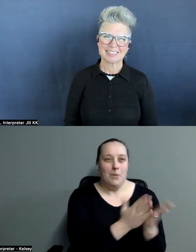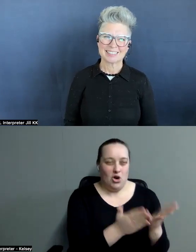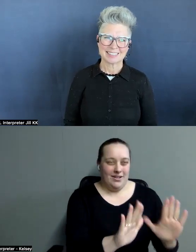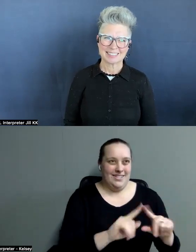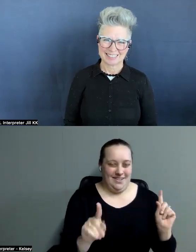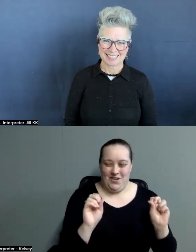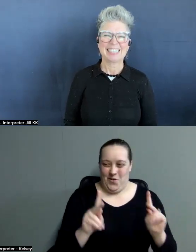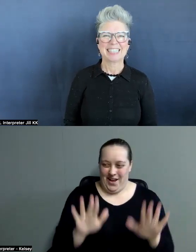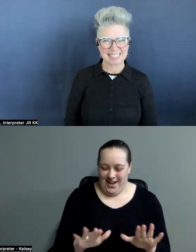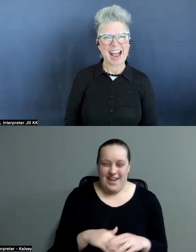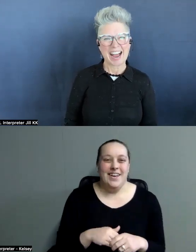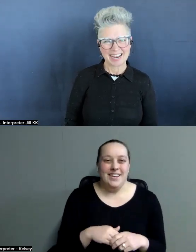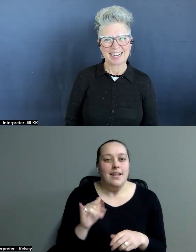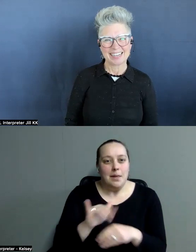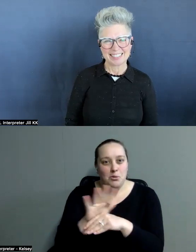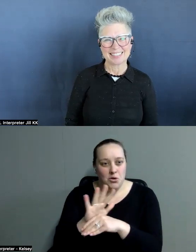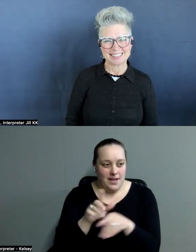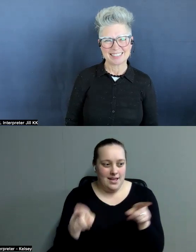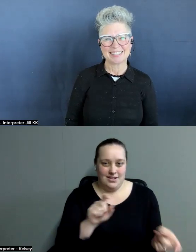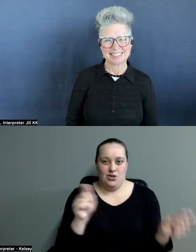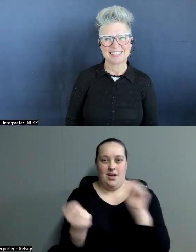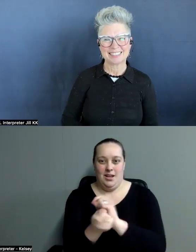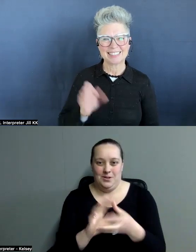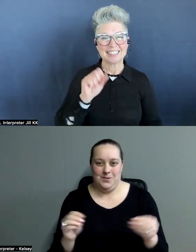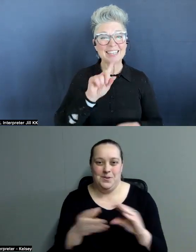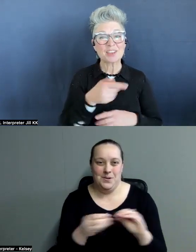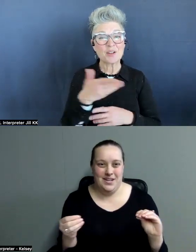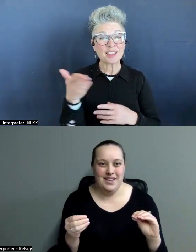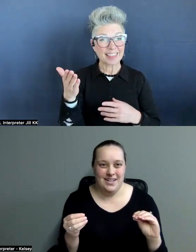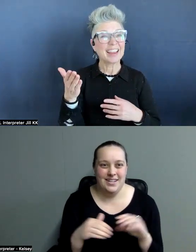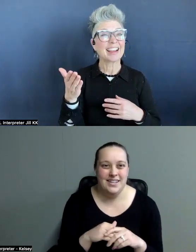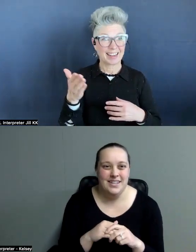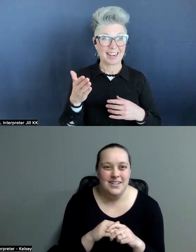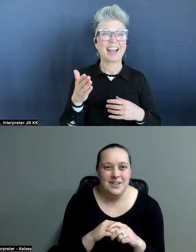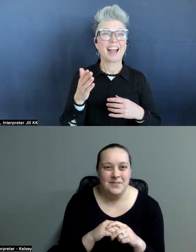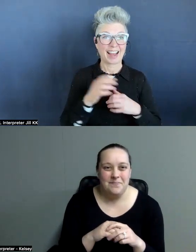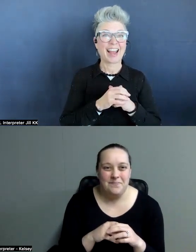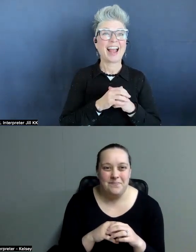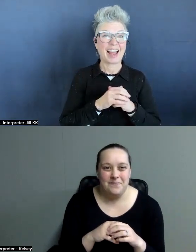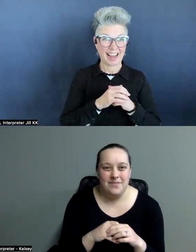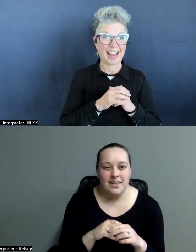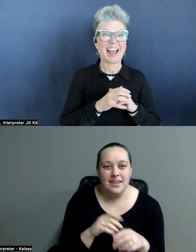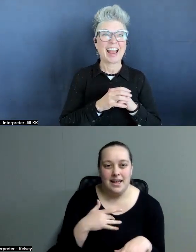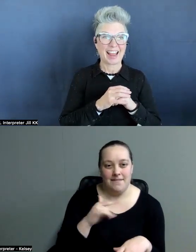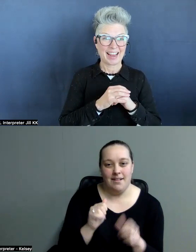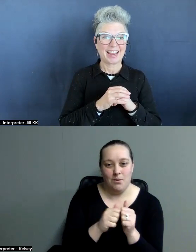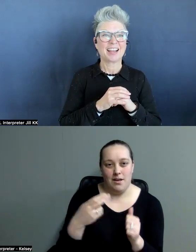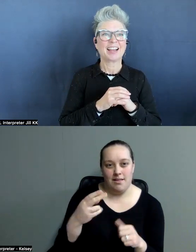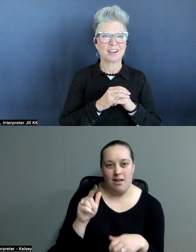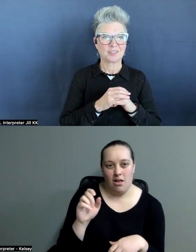it's a movie that everything changed. But I'm really enjoying staying on the Hallmark adaptation